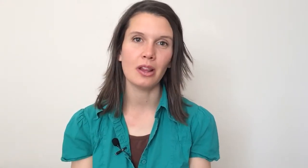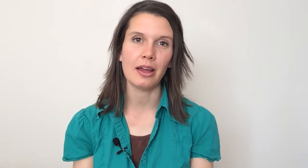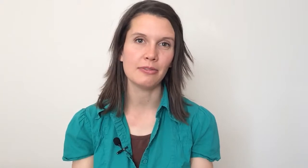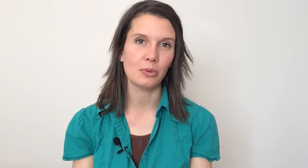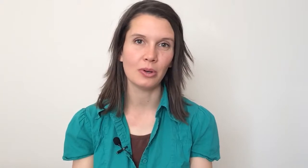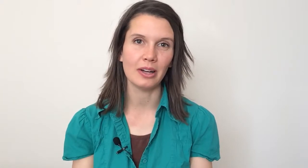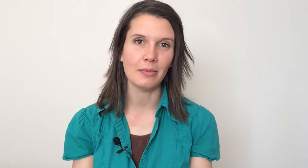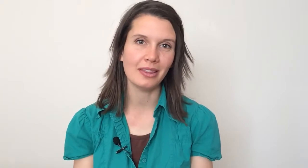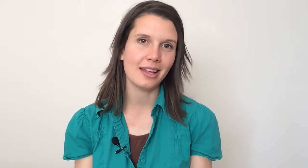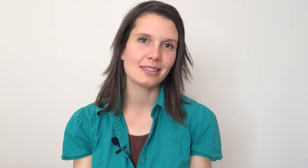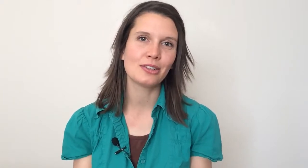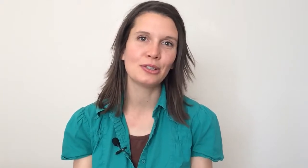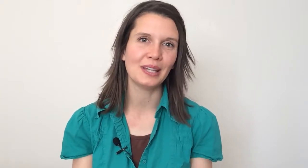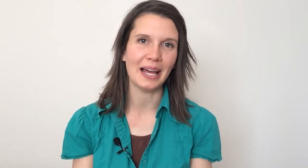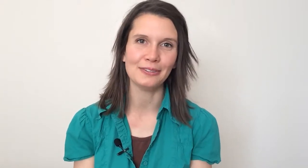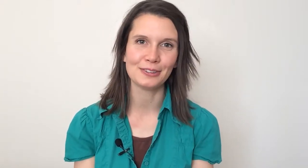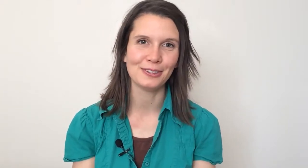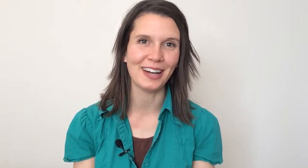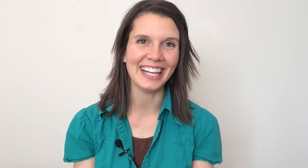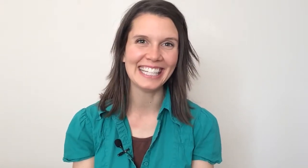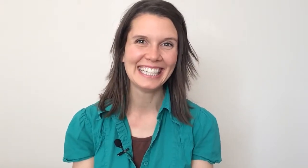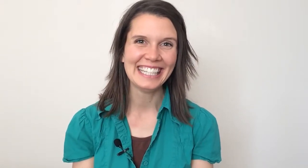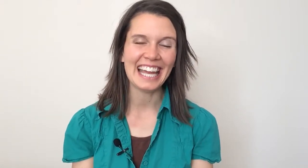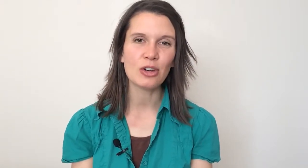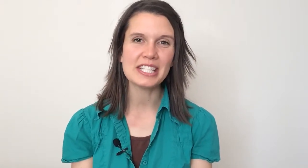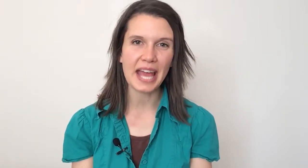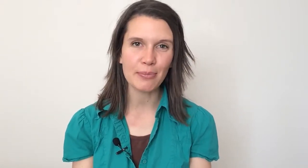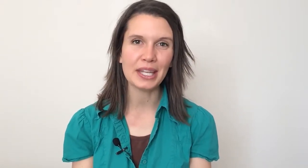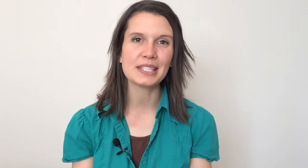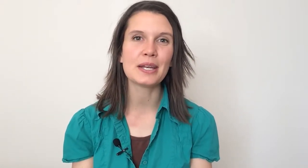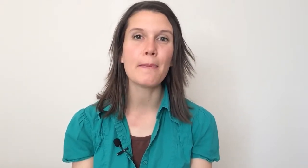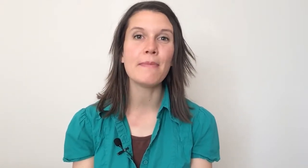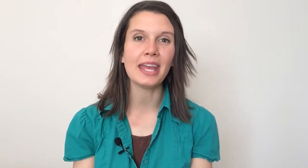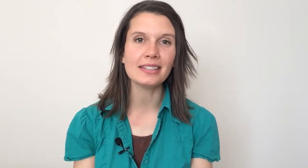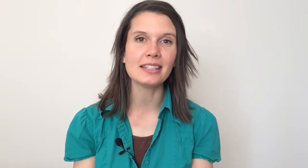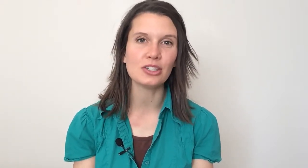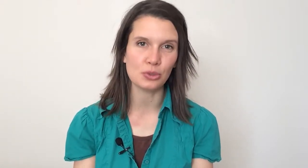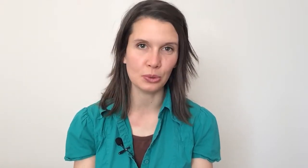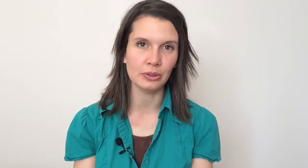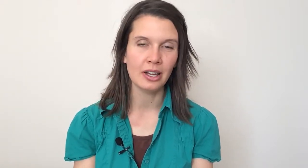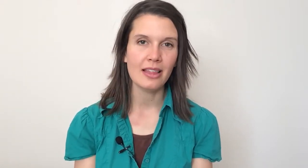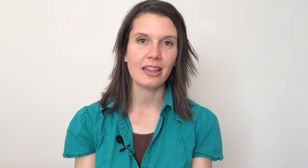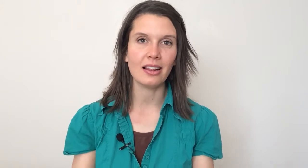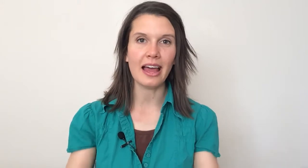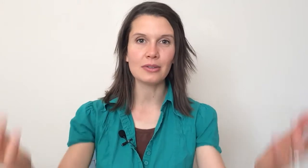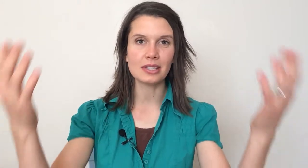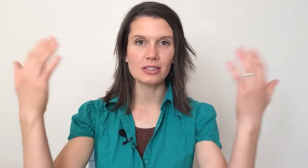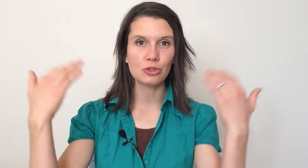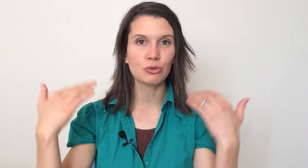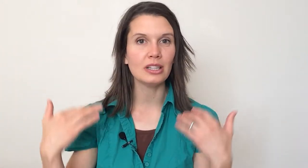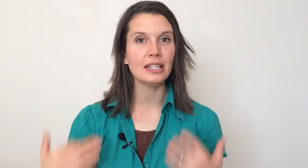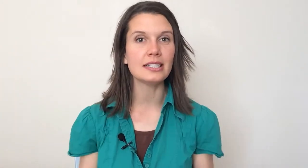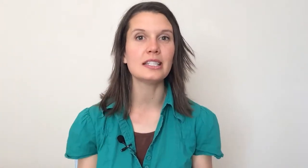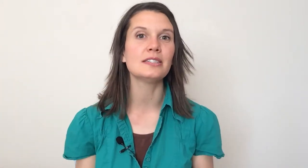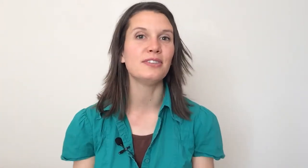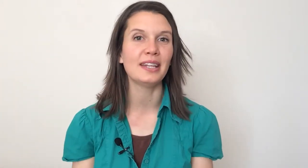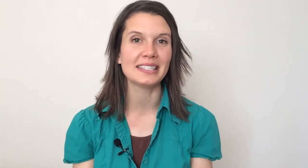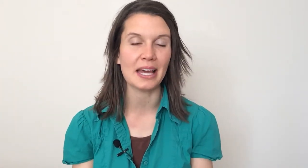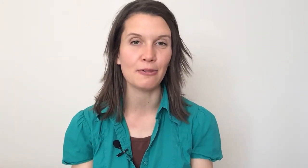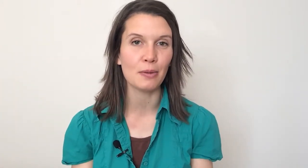life more. I mean, that's the good life, right? And tapping is an amazing tool that allows us to release these feelings out of our